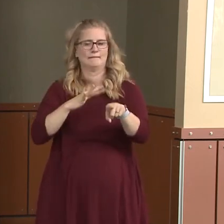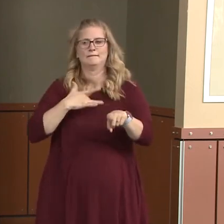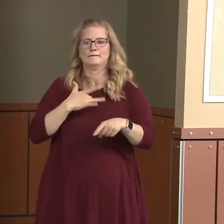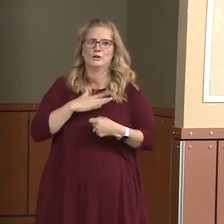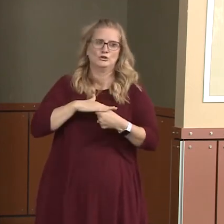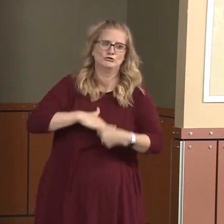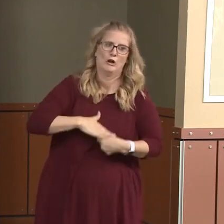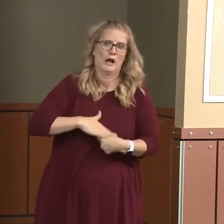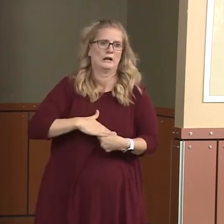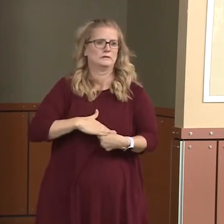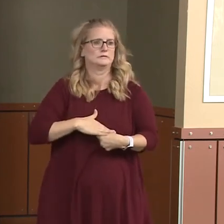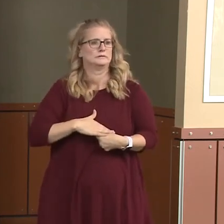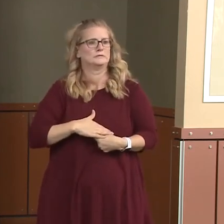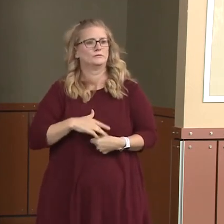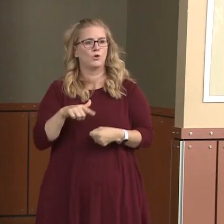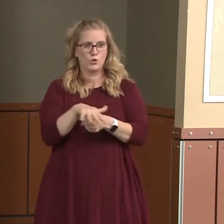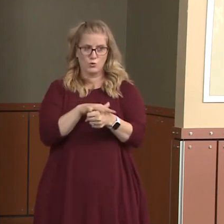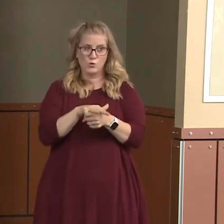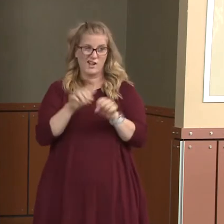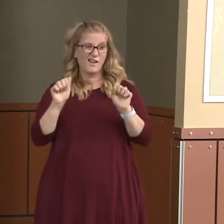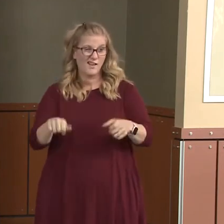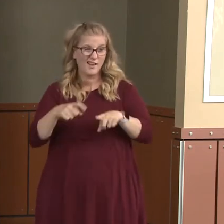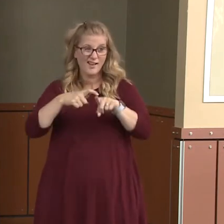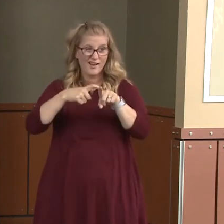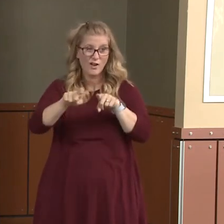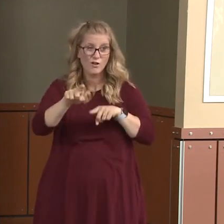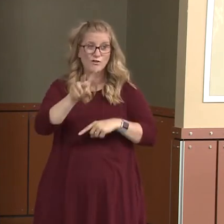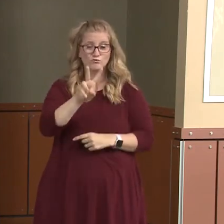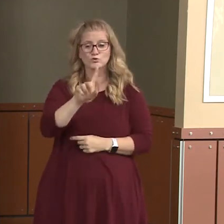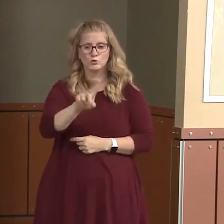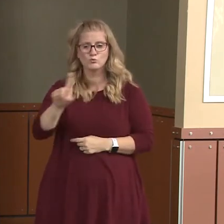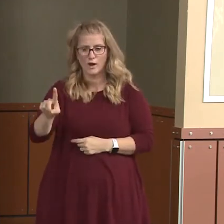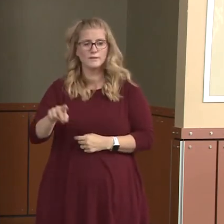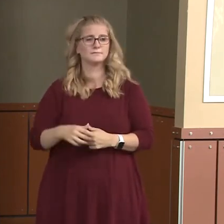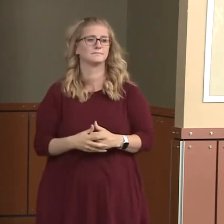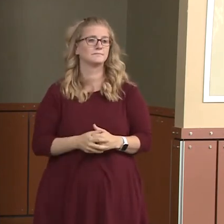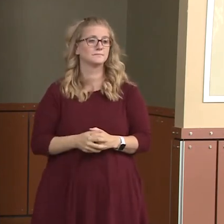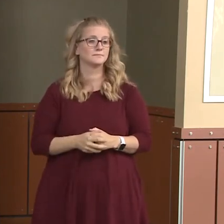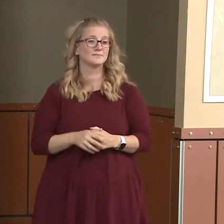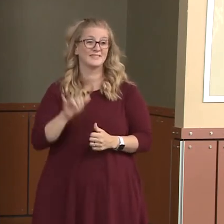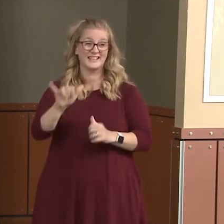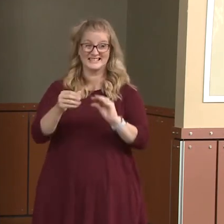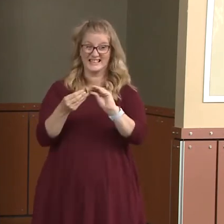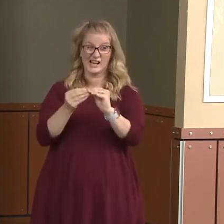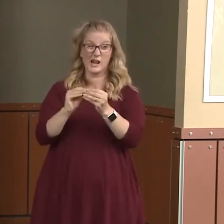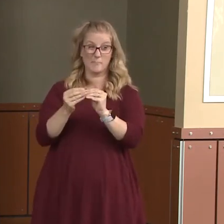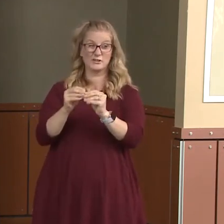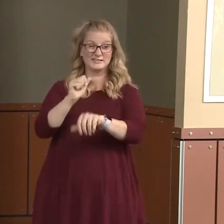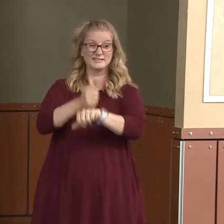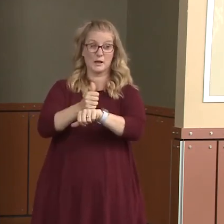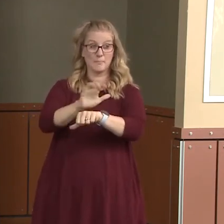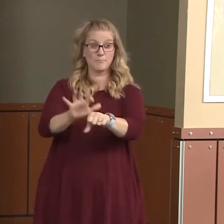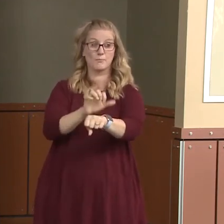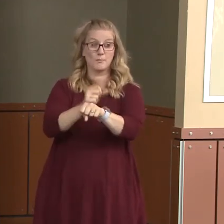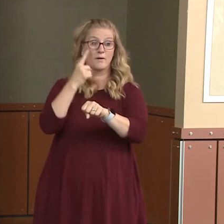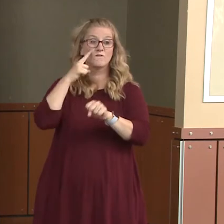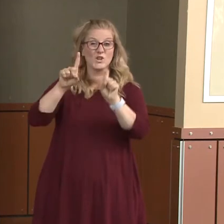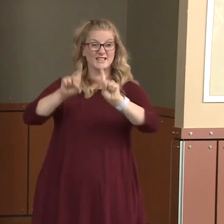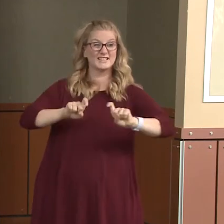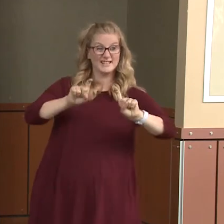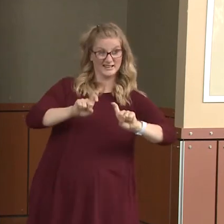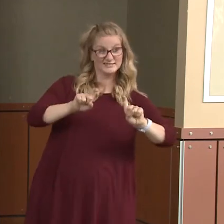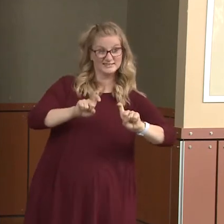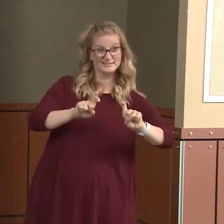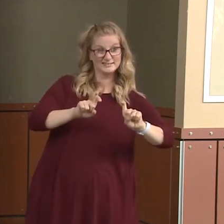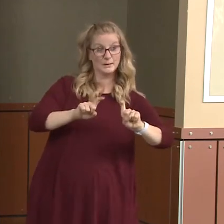Locally, you can also always call 211. Besides being the number to call to make appointments for community testing, they are also